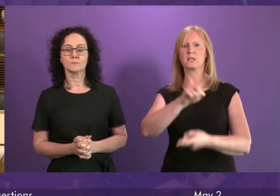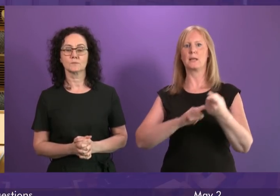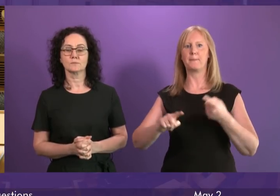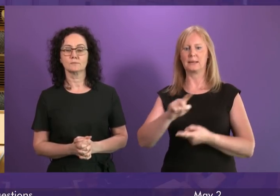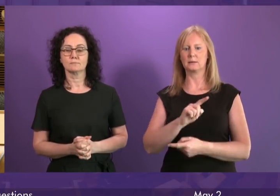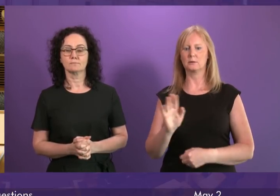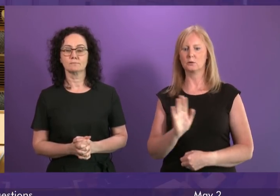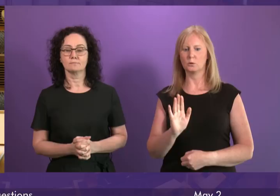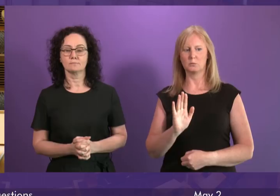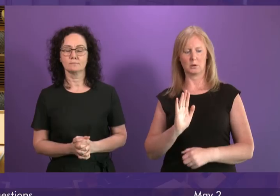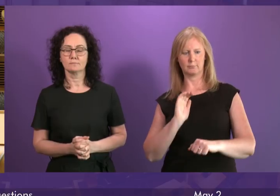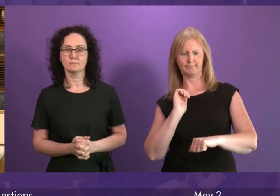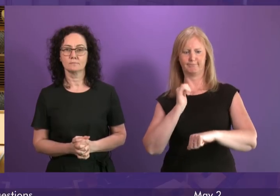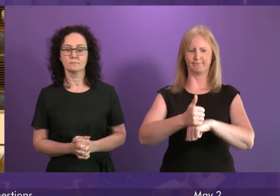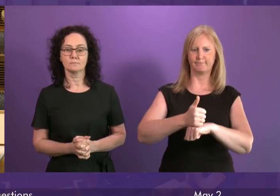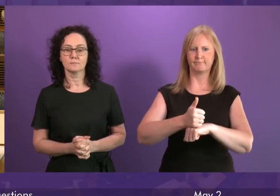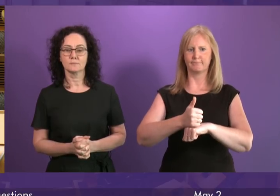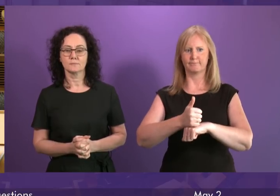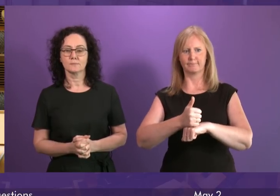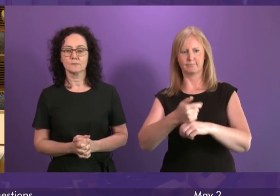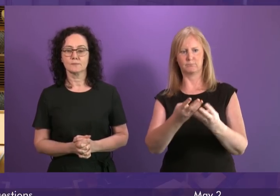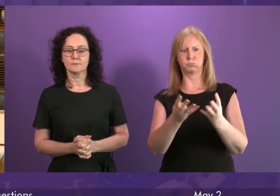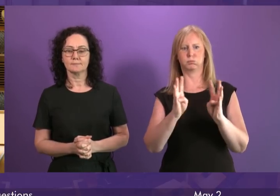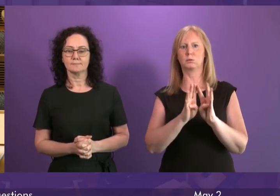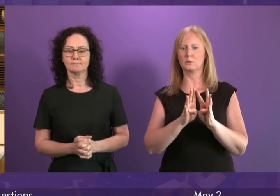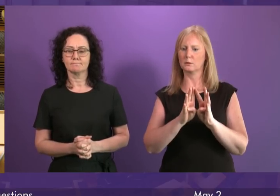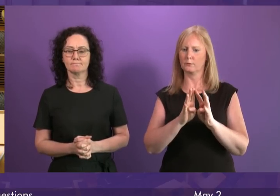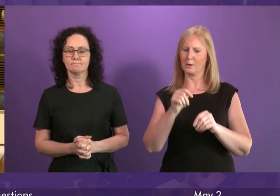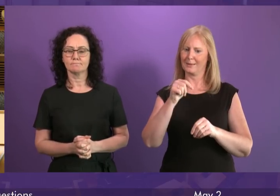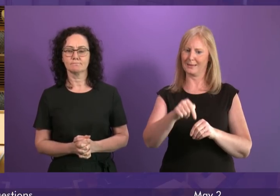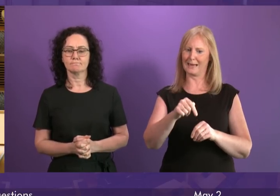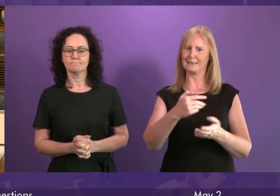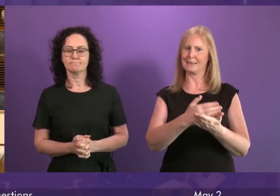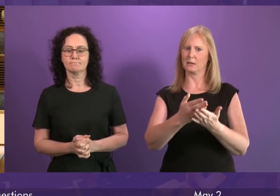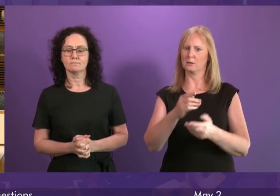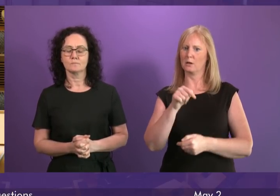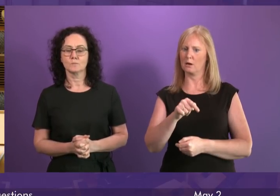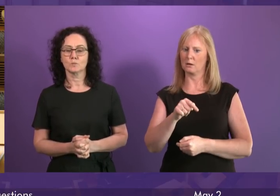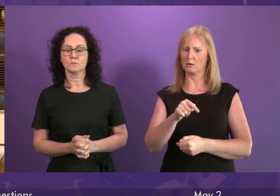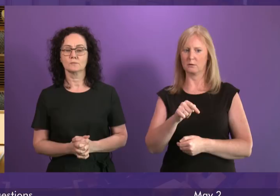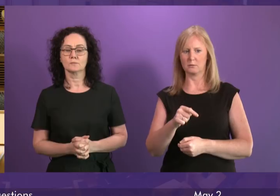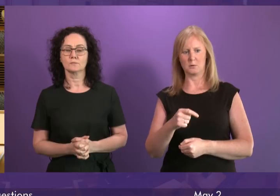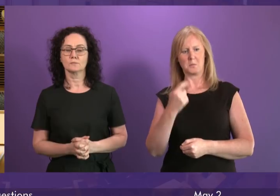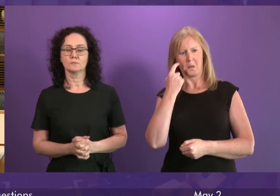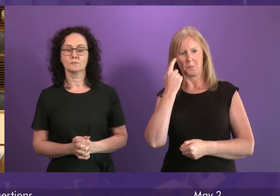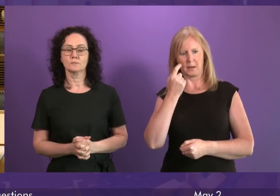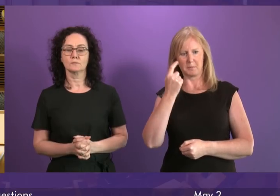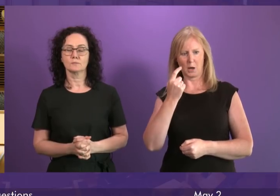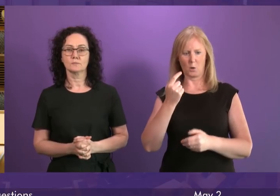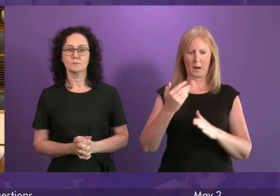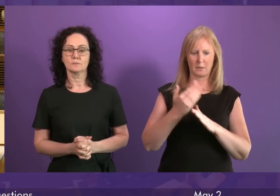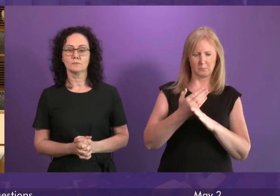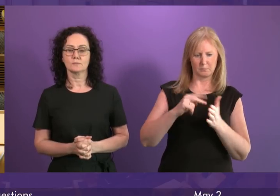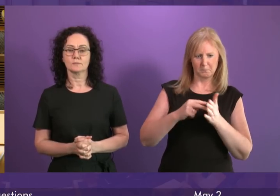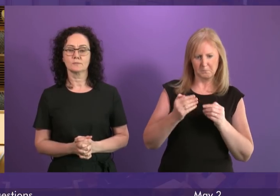establishment of a permanent council for the sector to develop a strategy for the industry and a forward-looking action plan, will the First